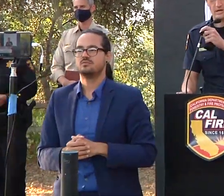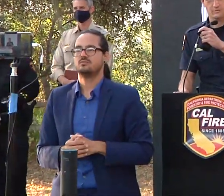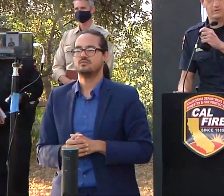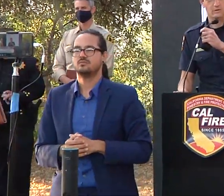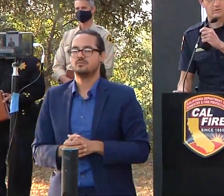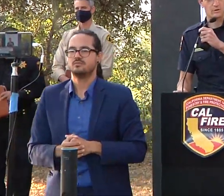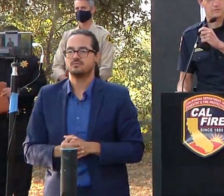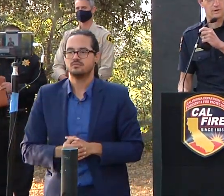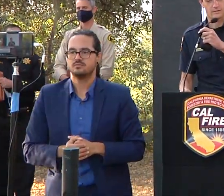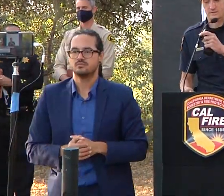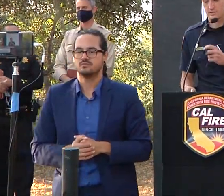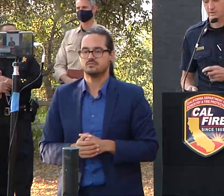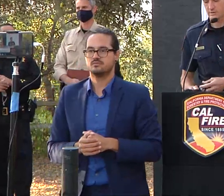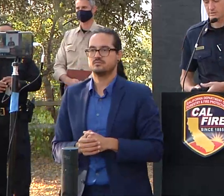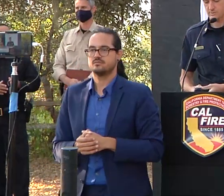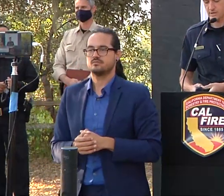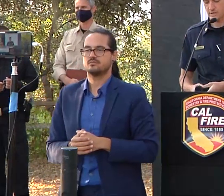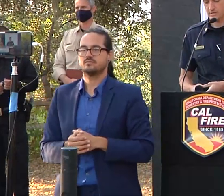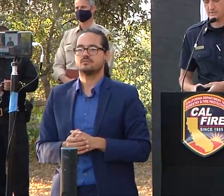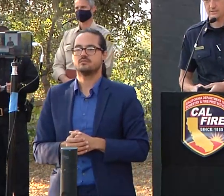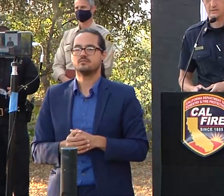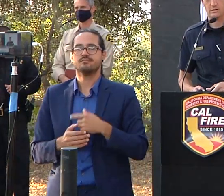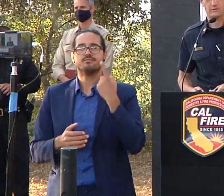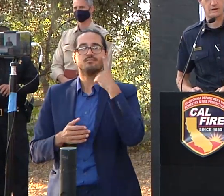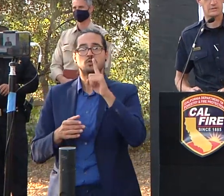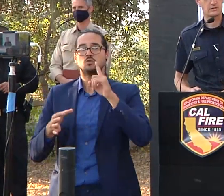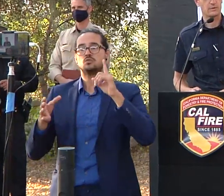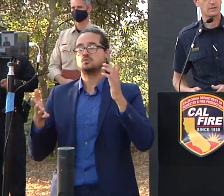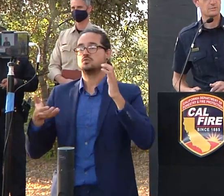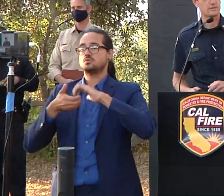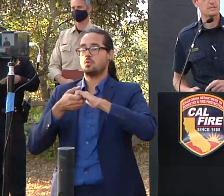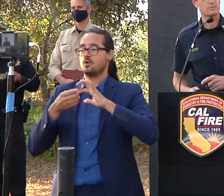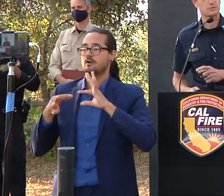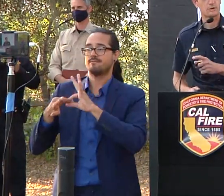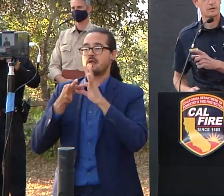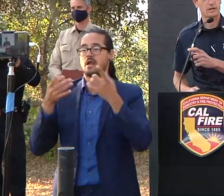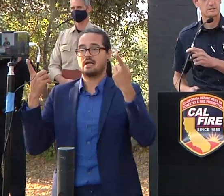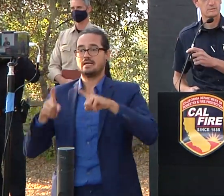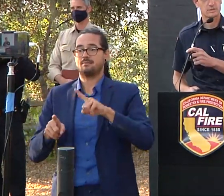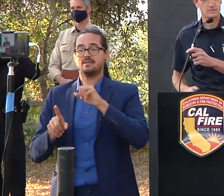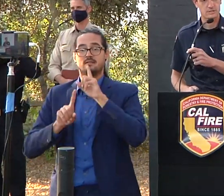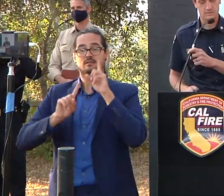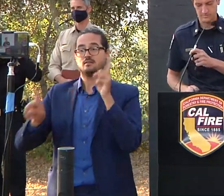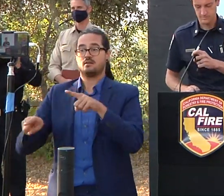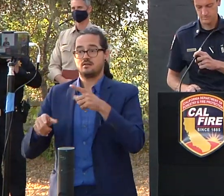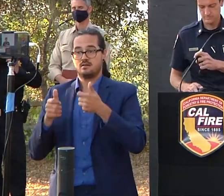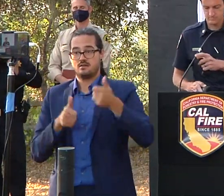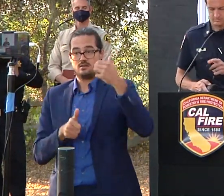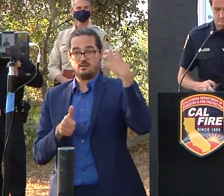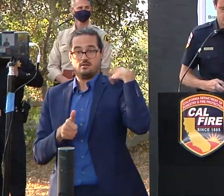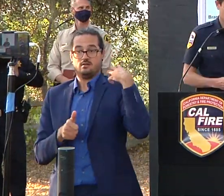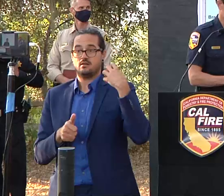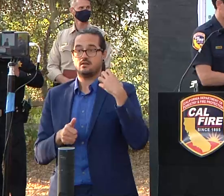on behalf of all of the unified incident commanders speaking next is cal fire incident management team 3 ic billy c